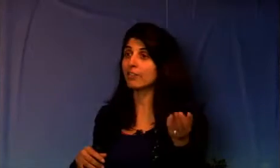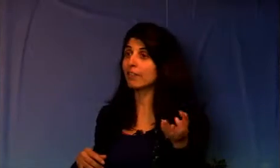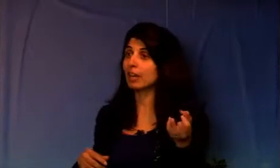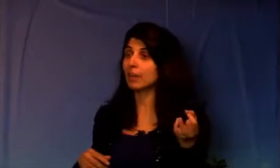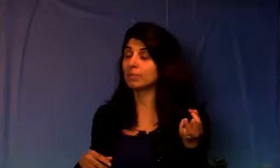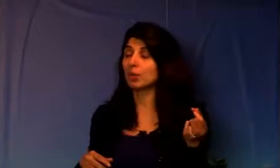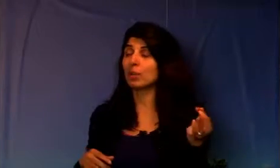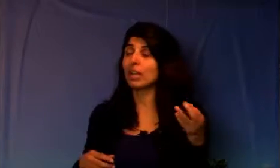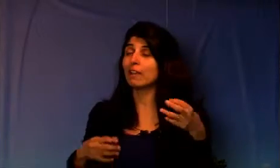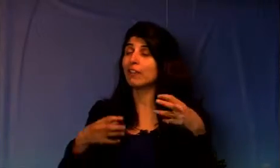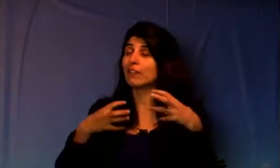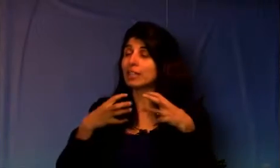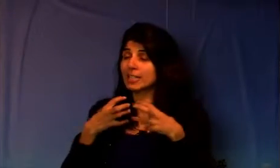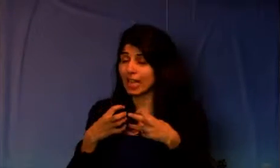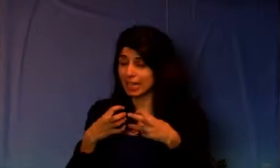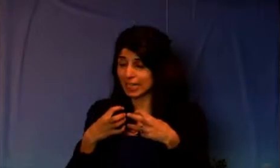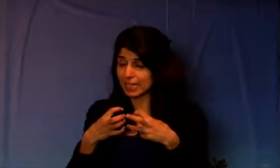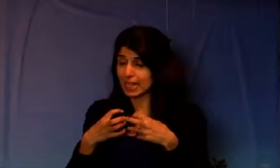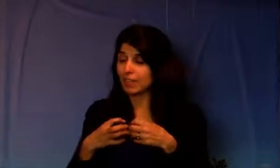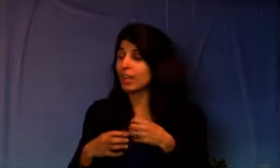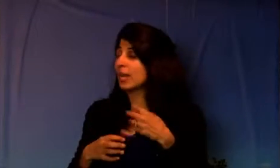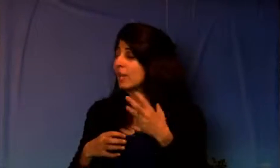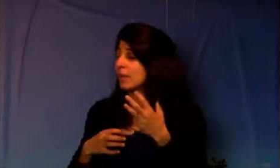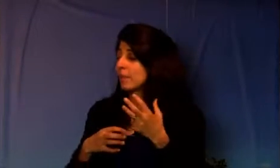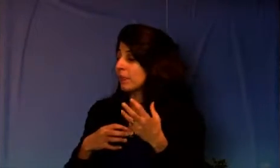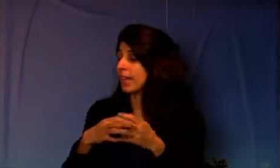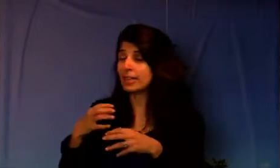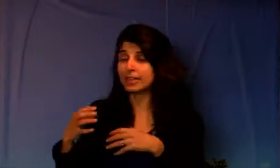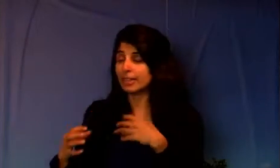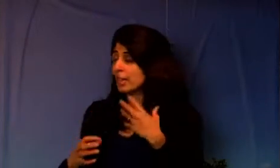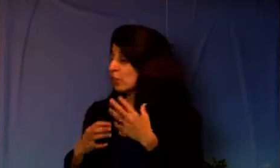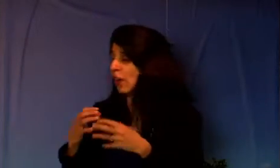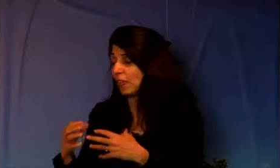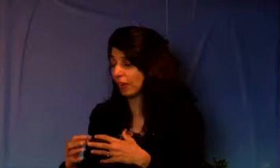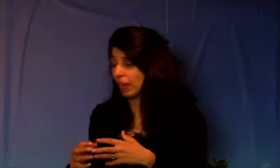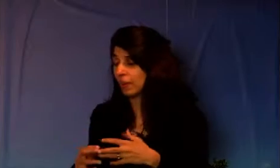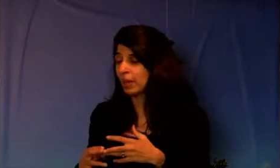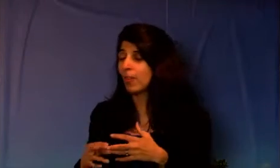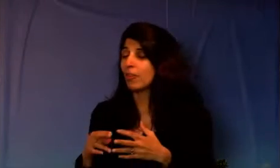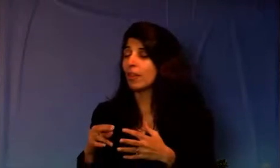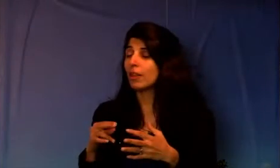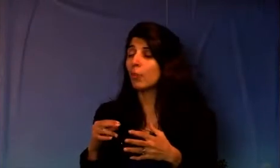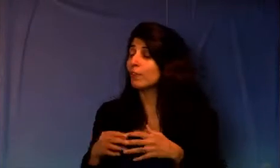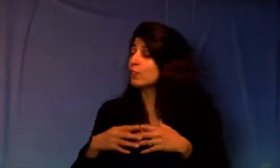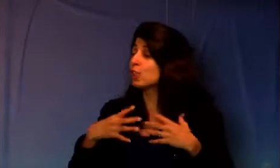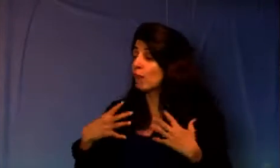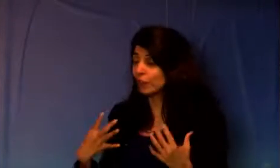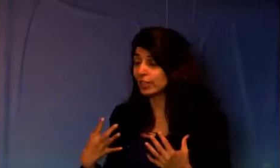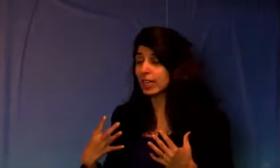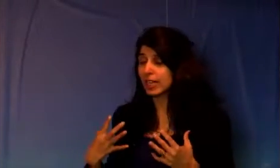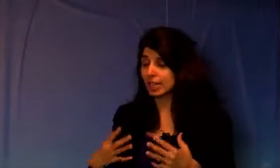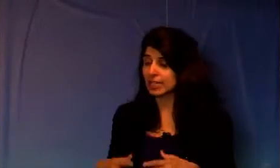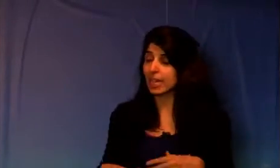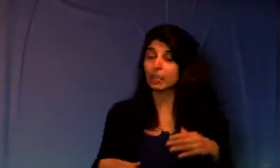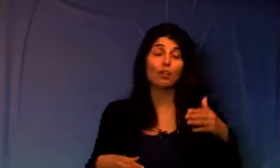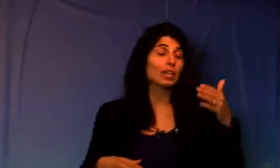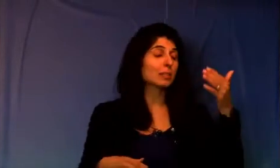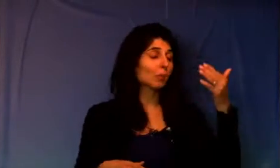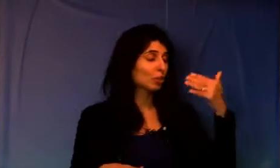of, so if you feel tightness, then you're not there yet. If you don't feel tightness, and you've got some more